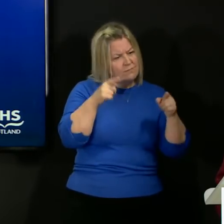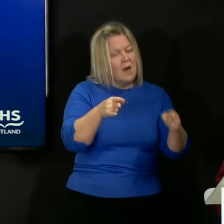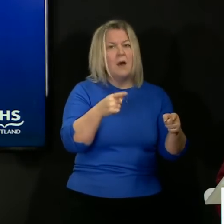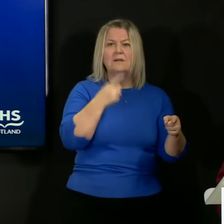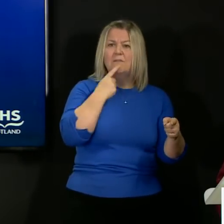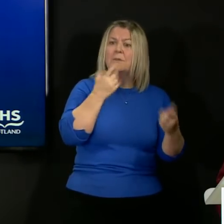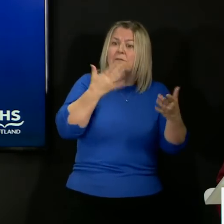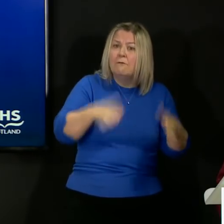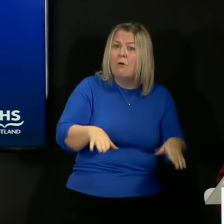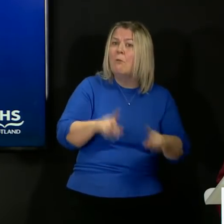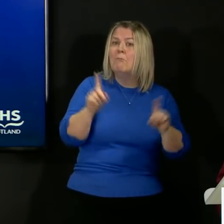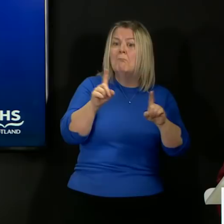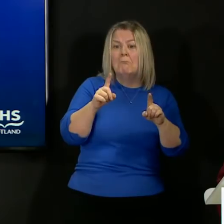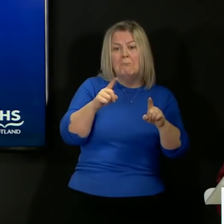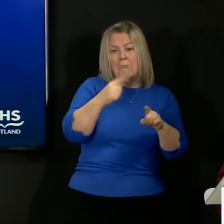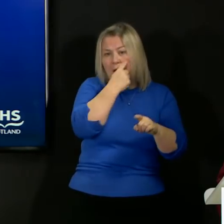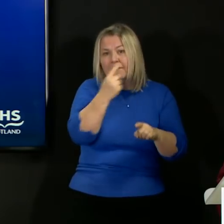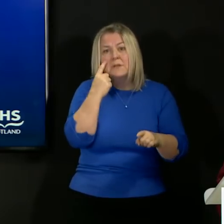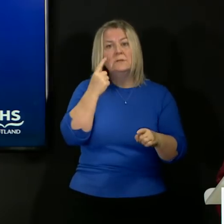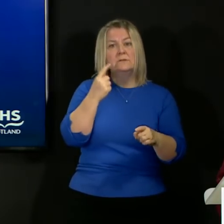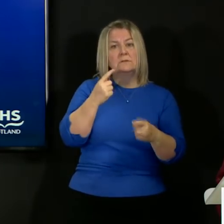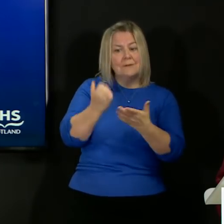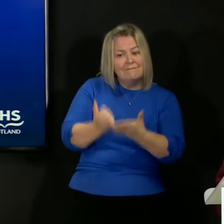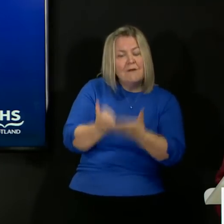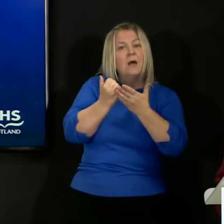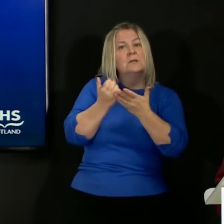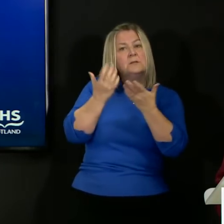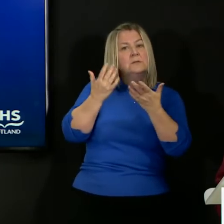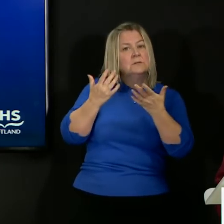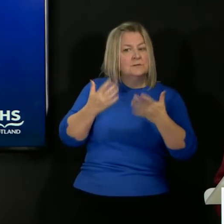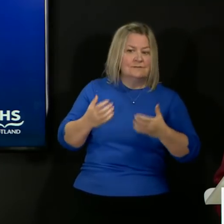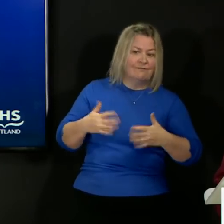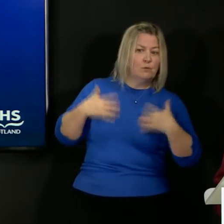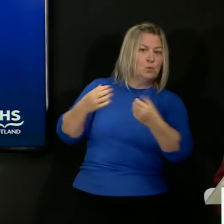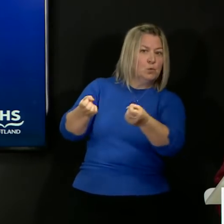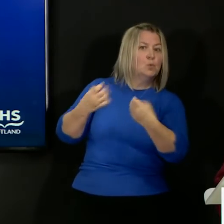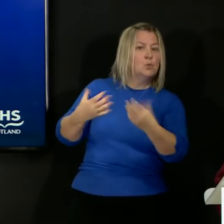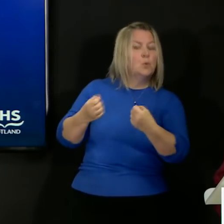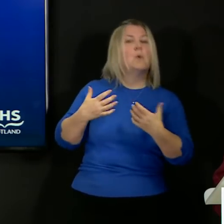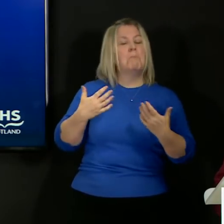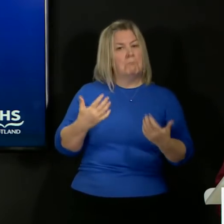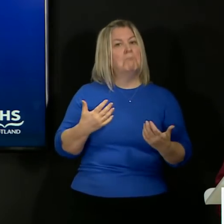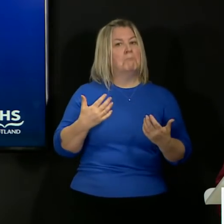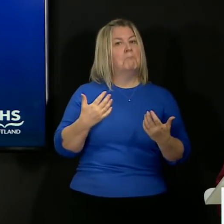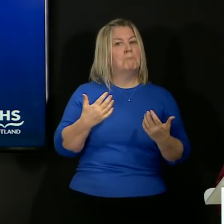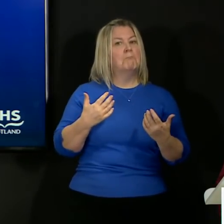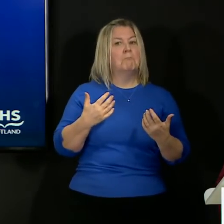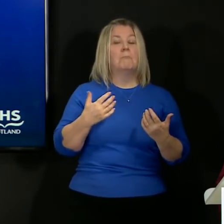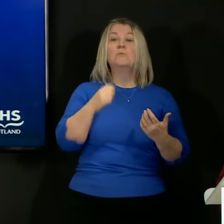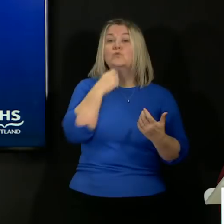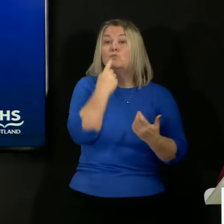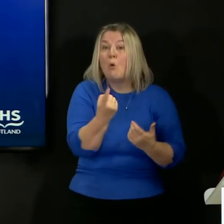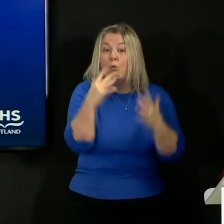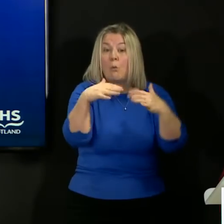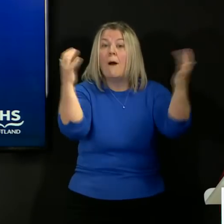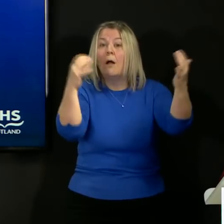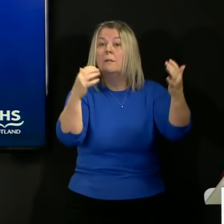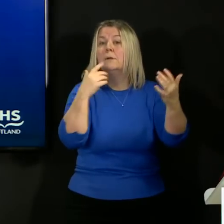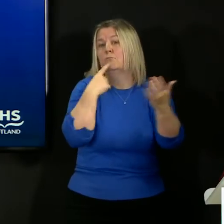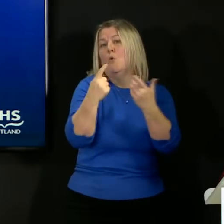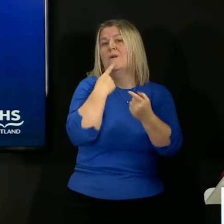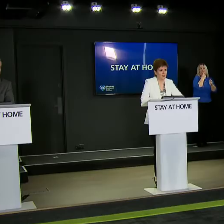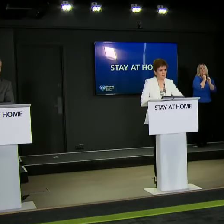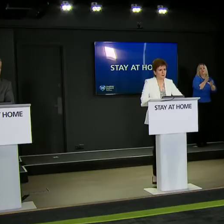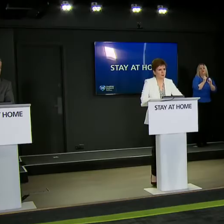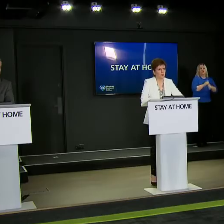on the advice that I've been given, and we will set out the detail of that tomorrow when I make a statement to